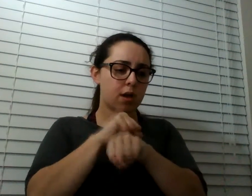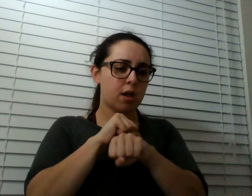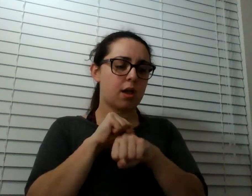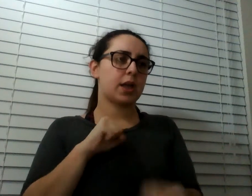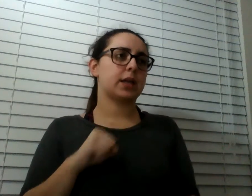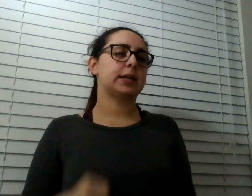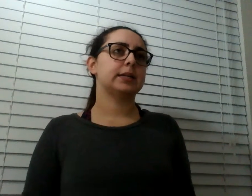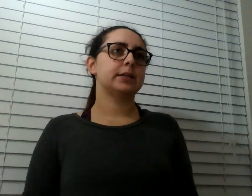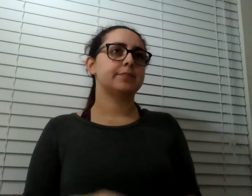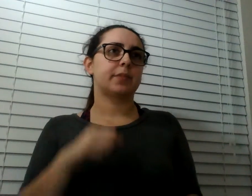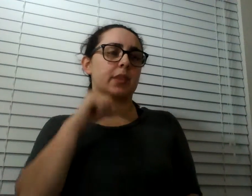had been in.